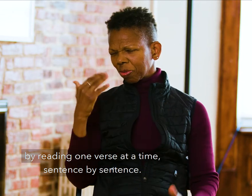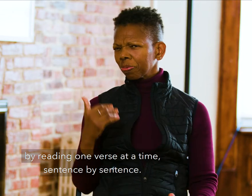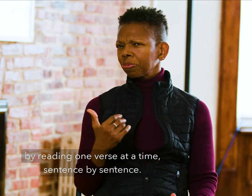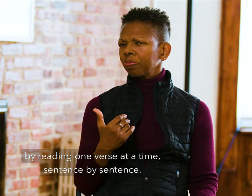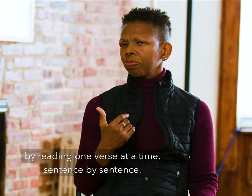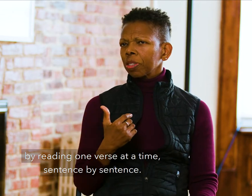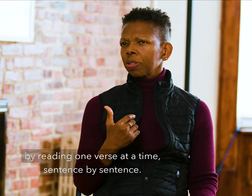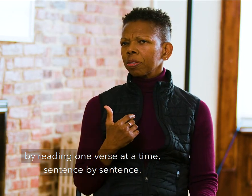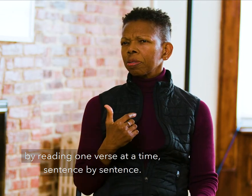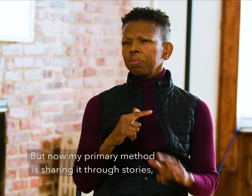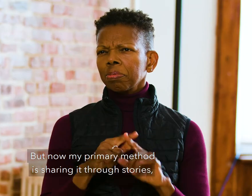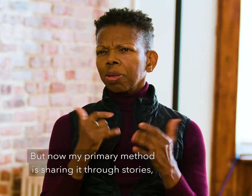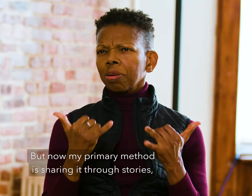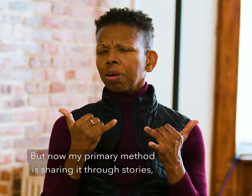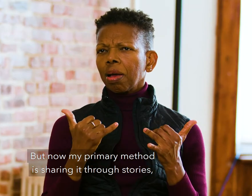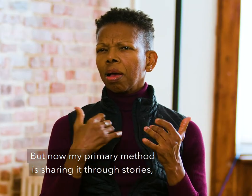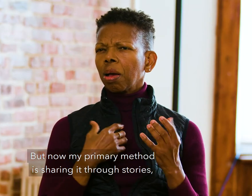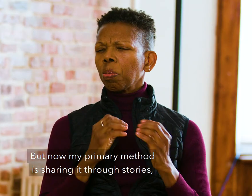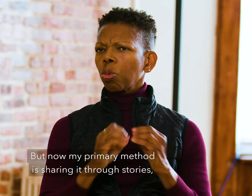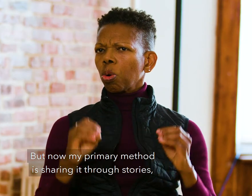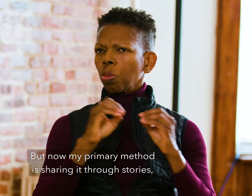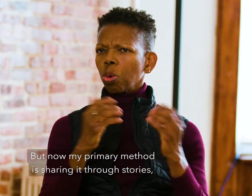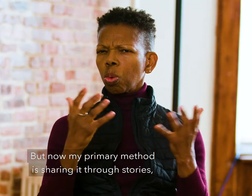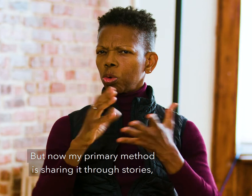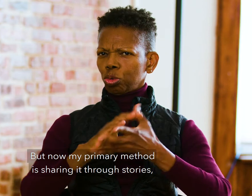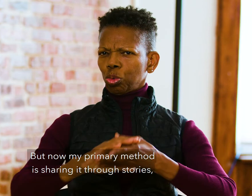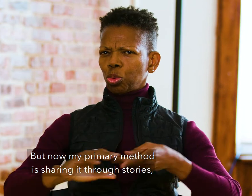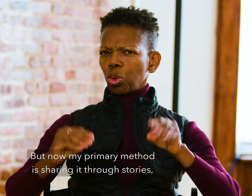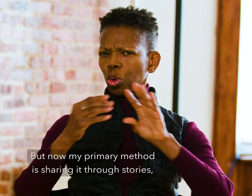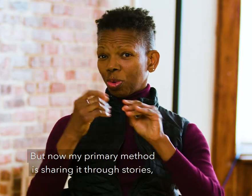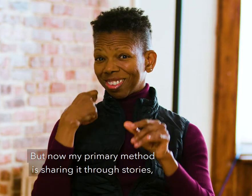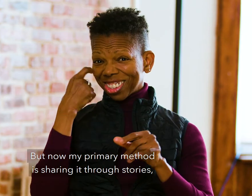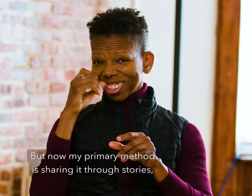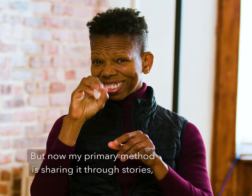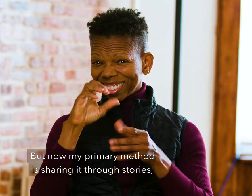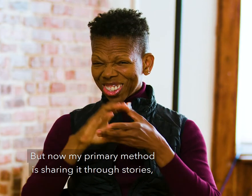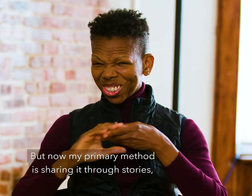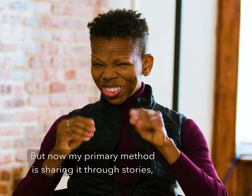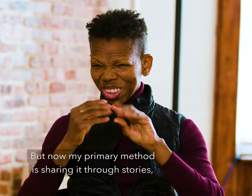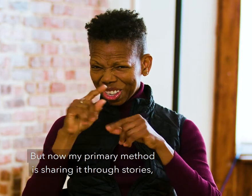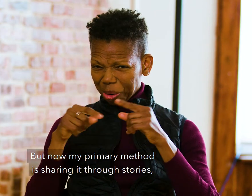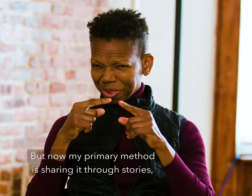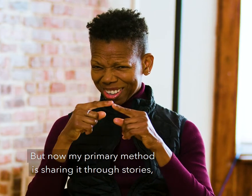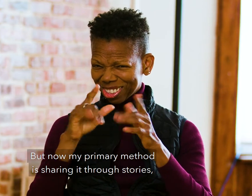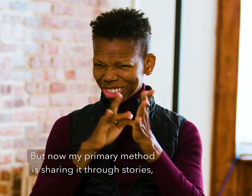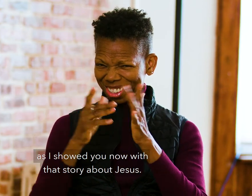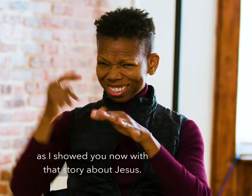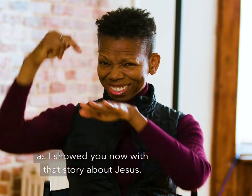by sentence. But now my primary method is sharing it through stories, as I